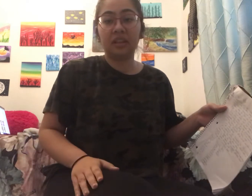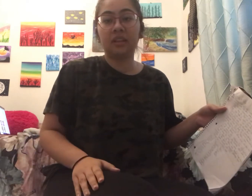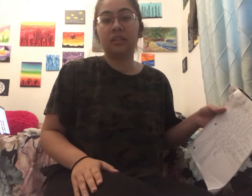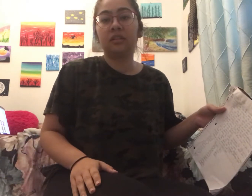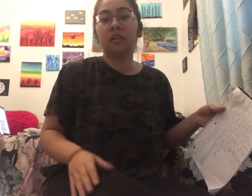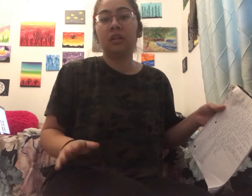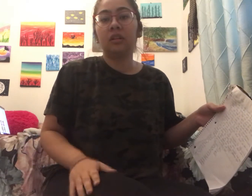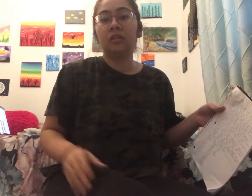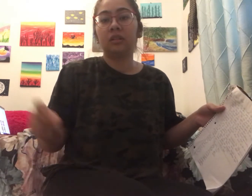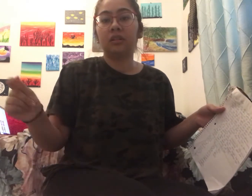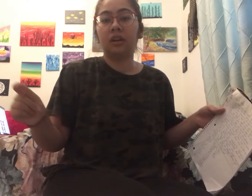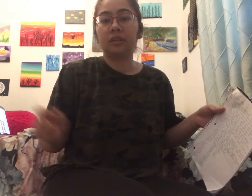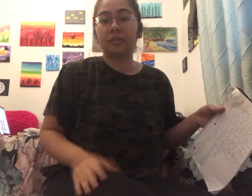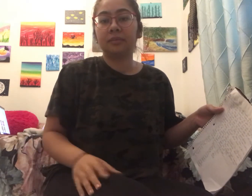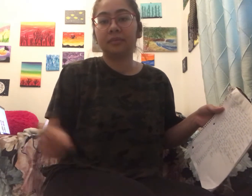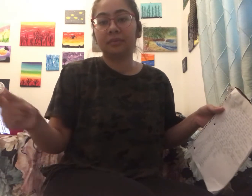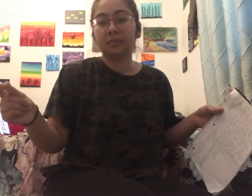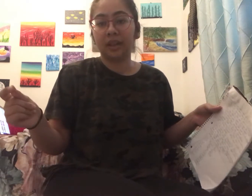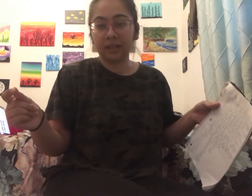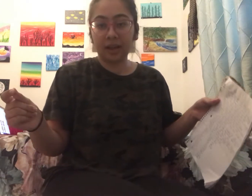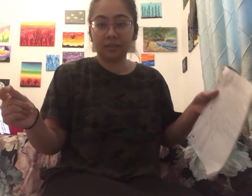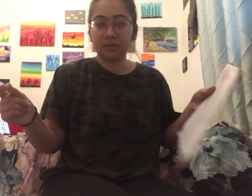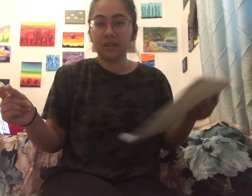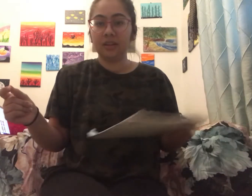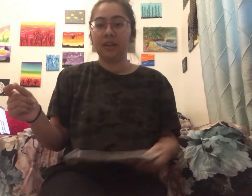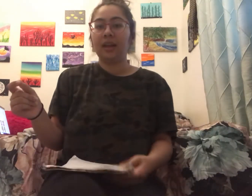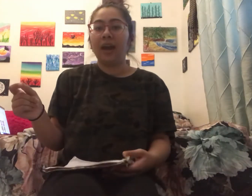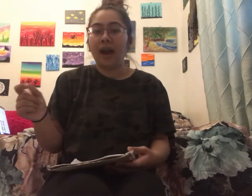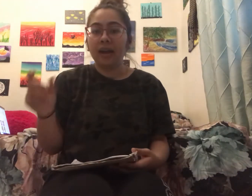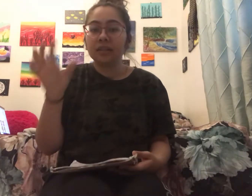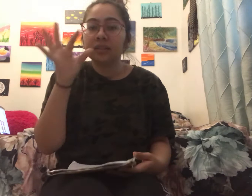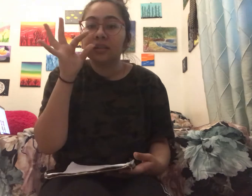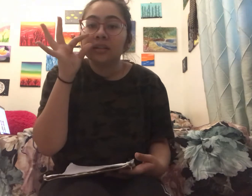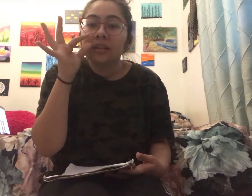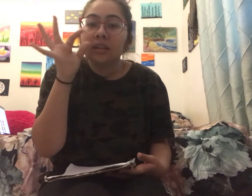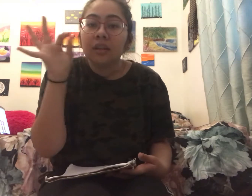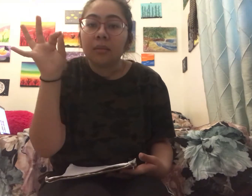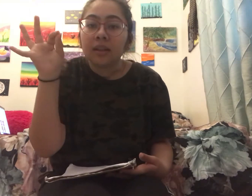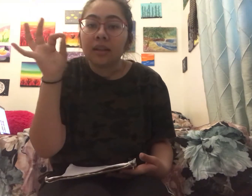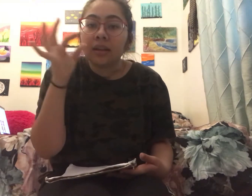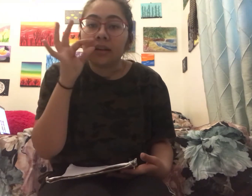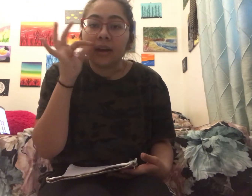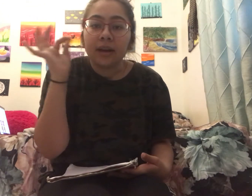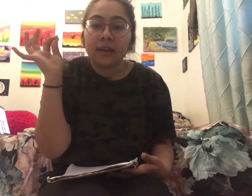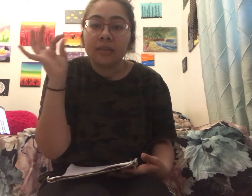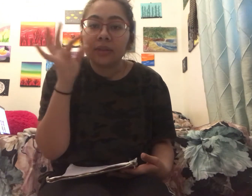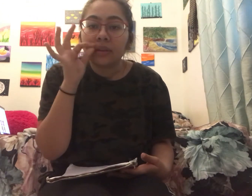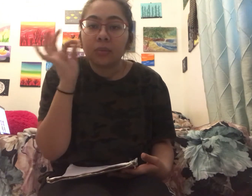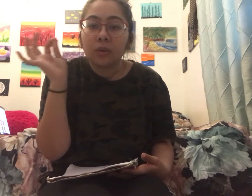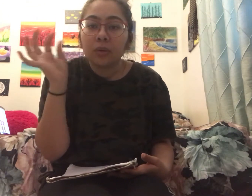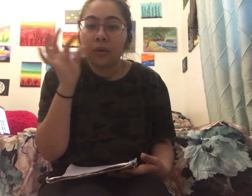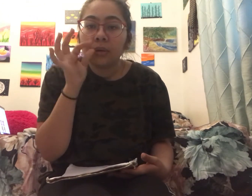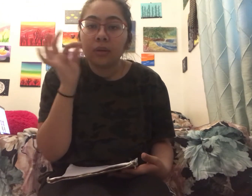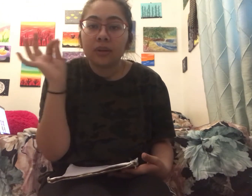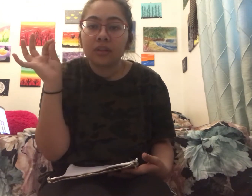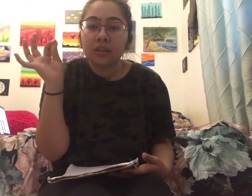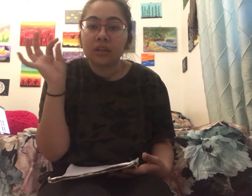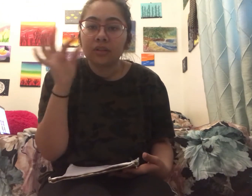this or dog like that cat make the letter F and you pull the whiskers